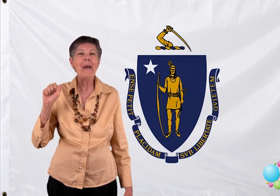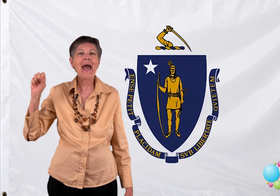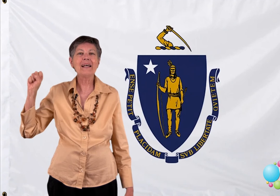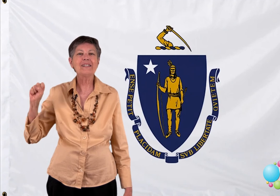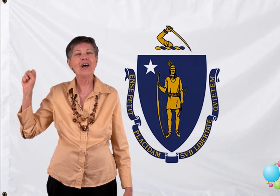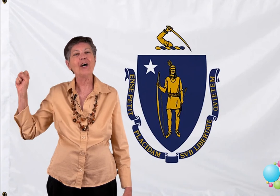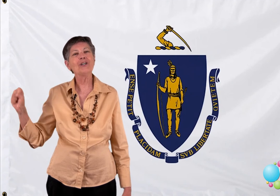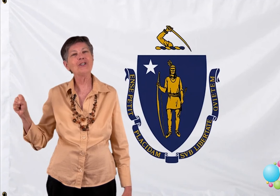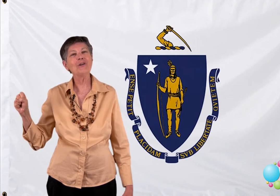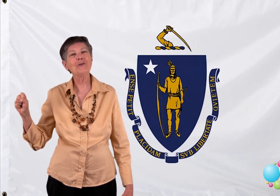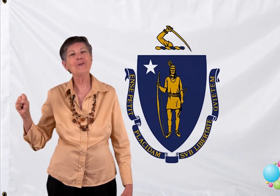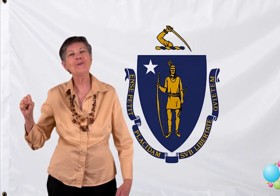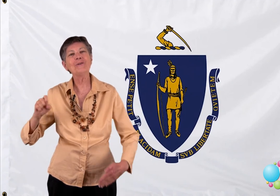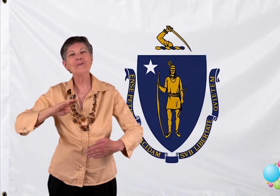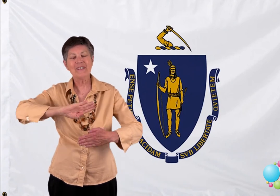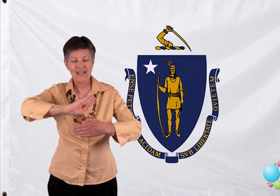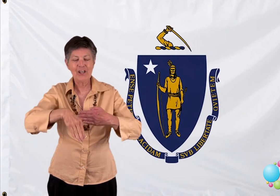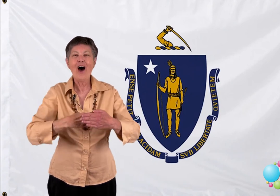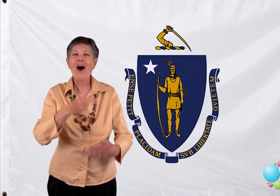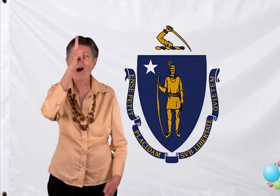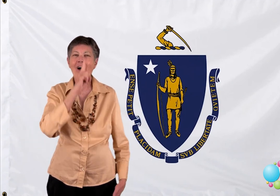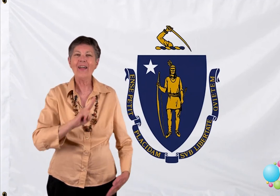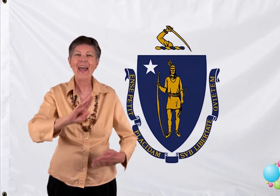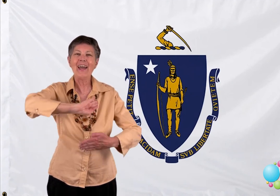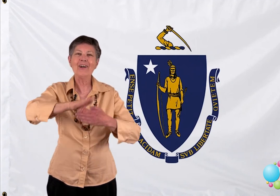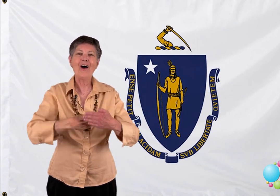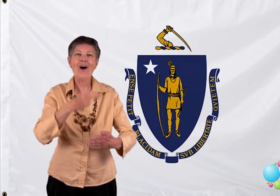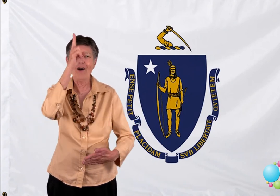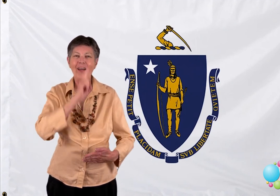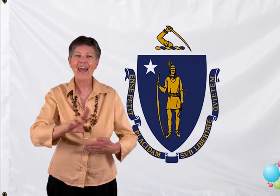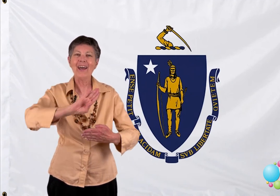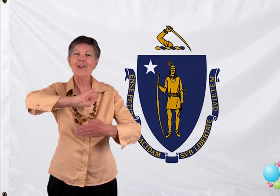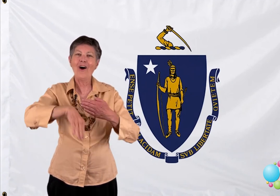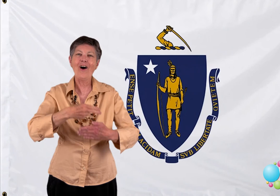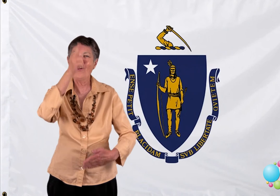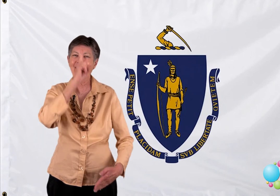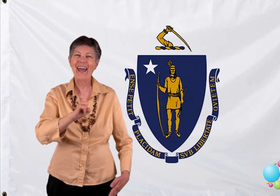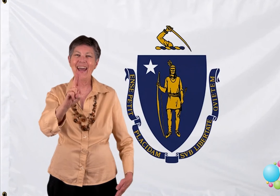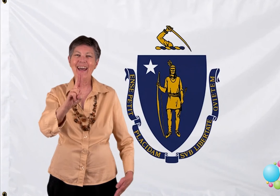Massachusetts, all hail, all hail, all hail.